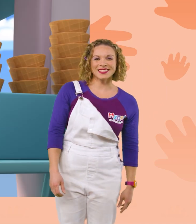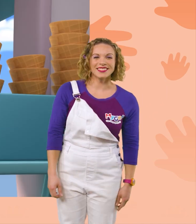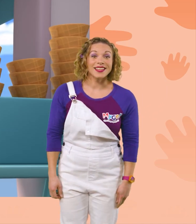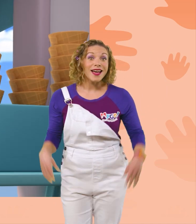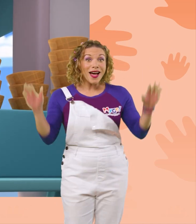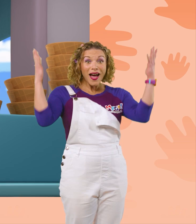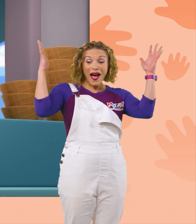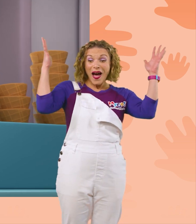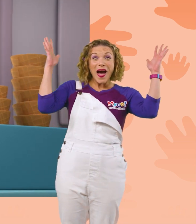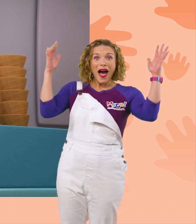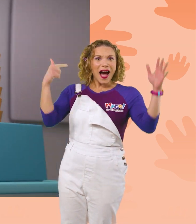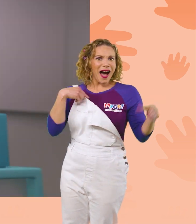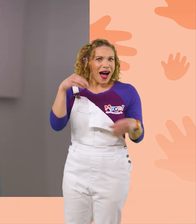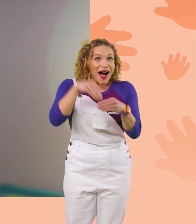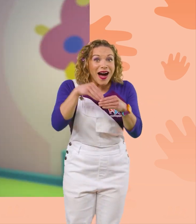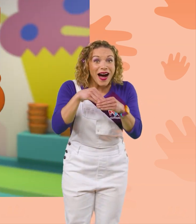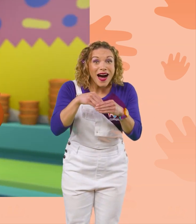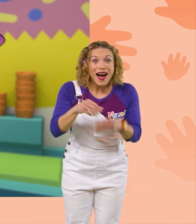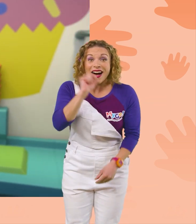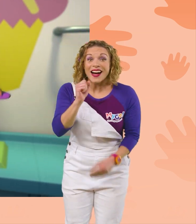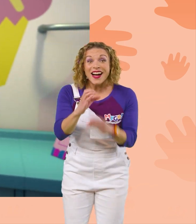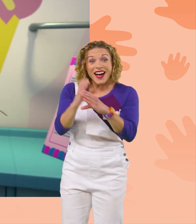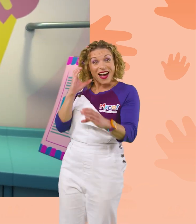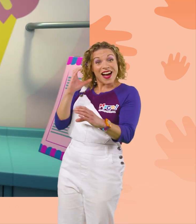Woohoo! I'm in the ice cream truck!